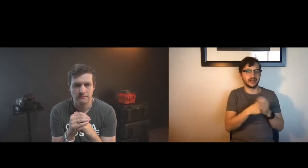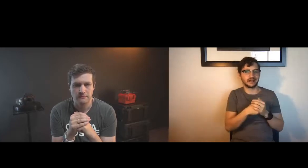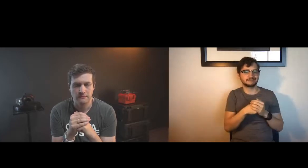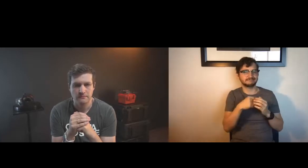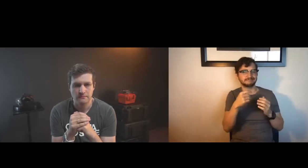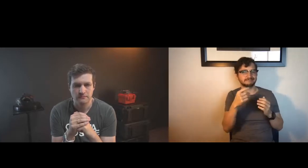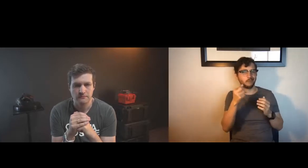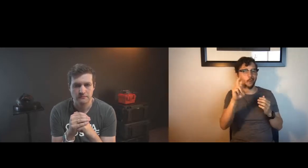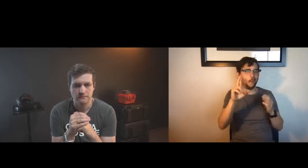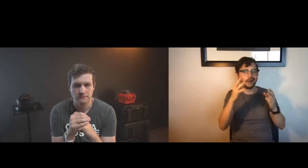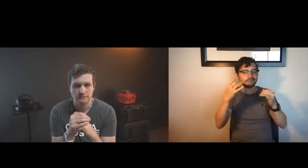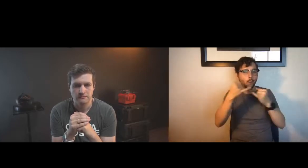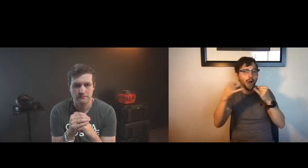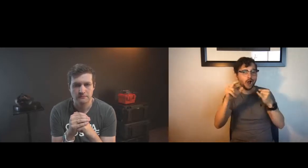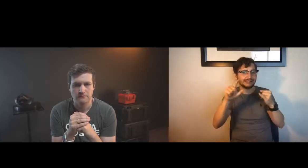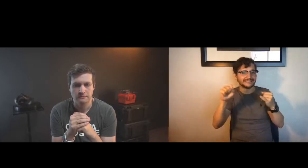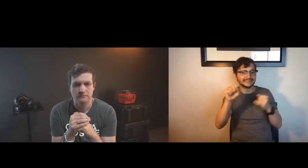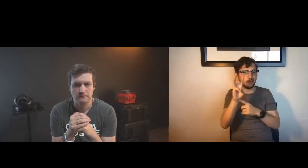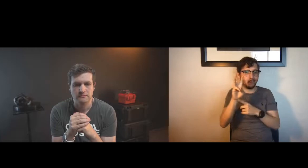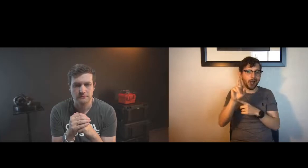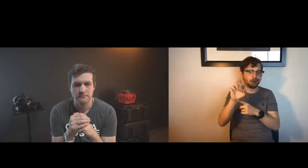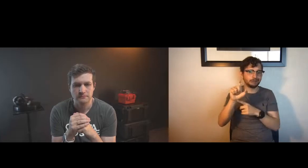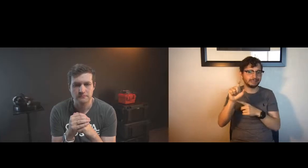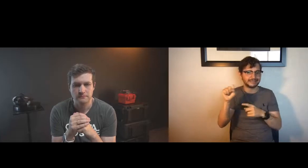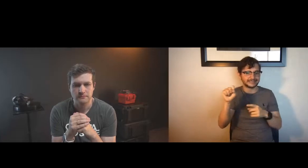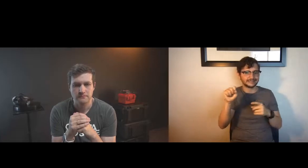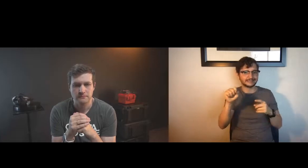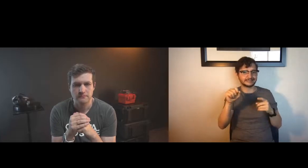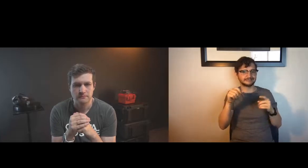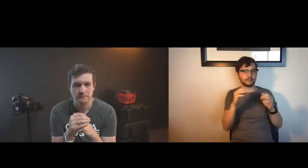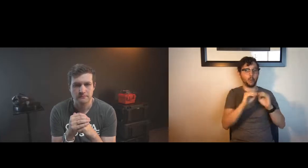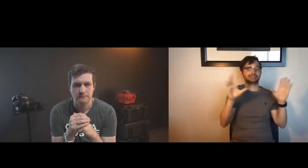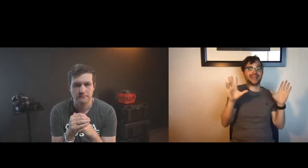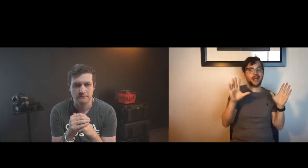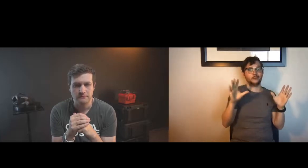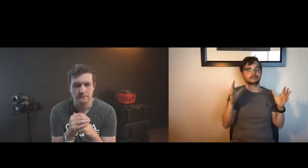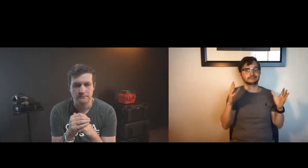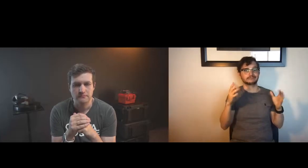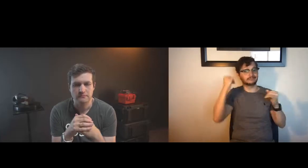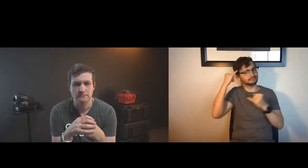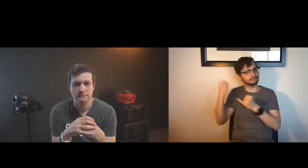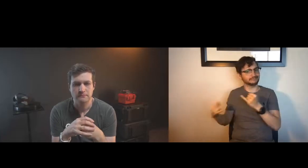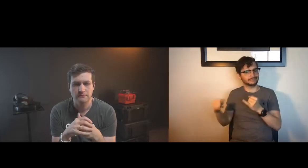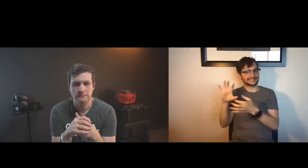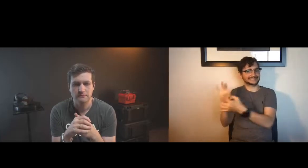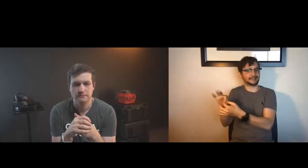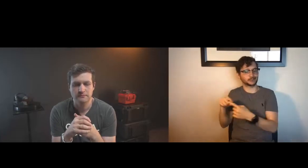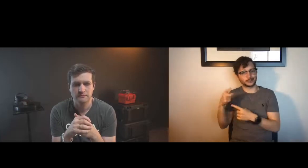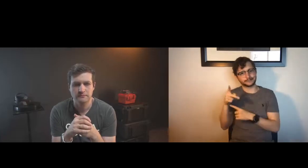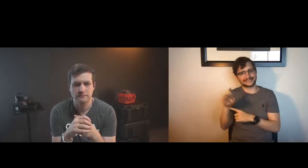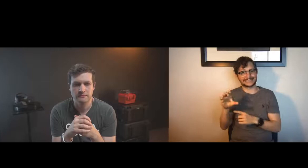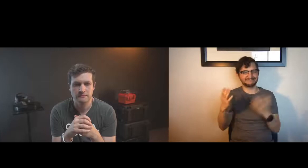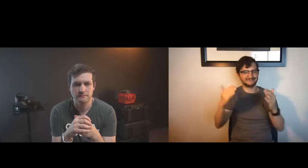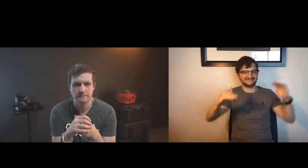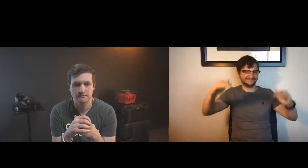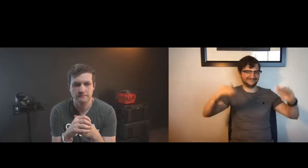tethered to your computer or pc and then on the other hand if you go wireless and you don't